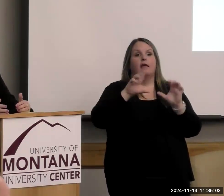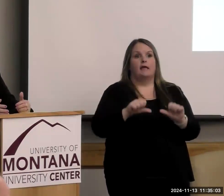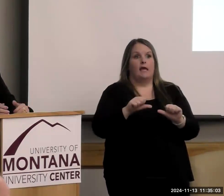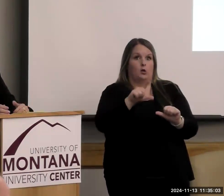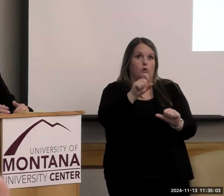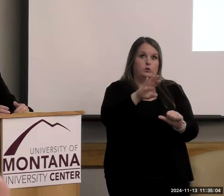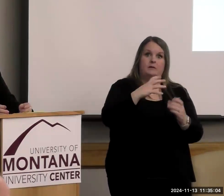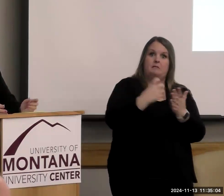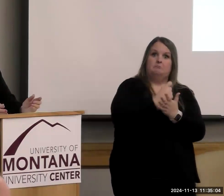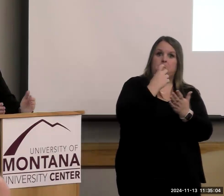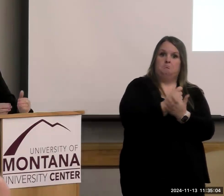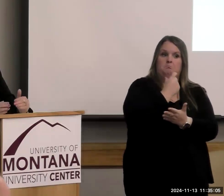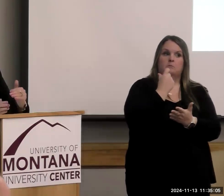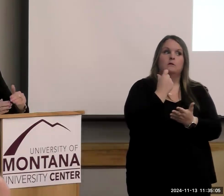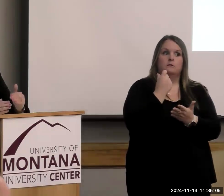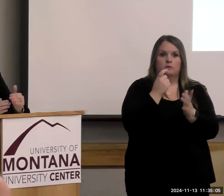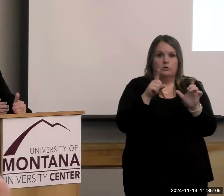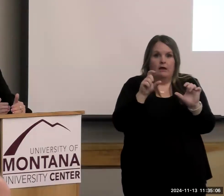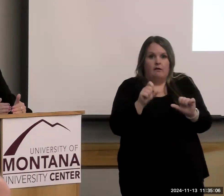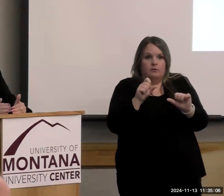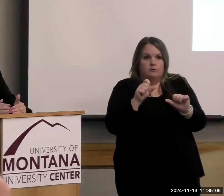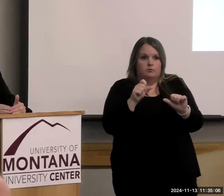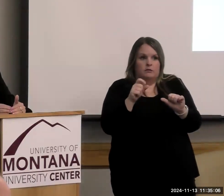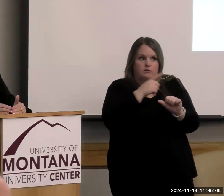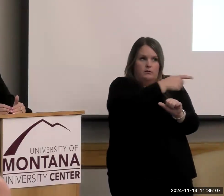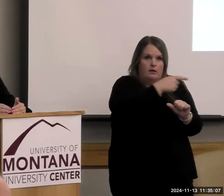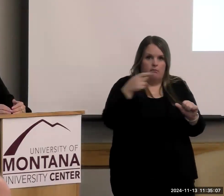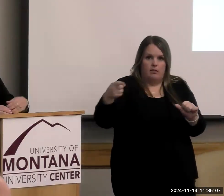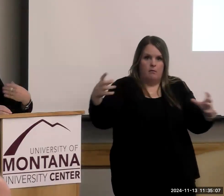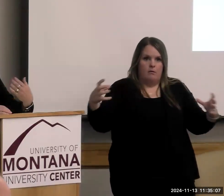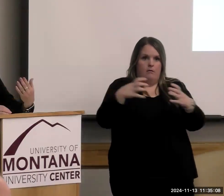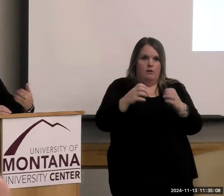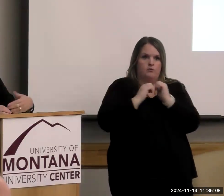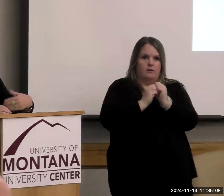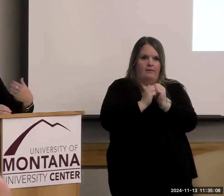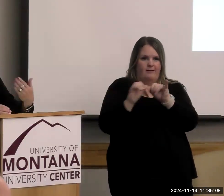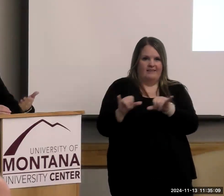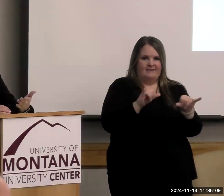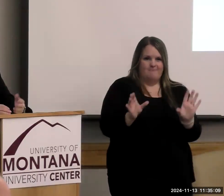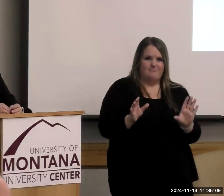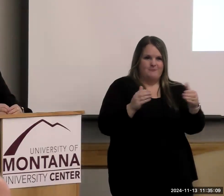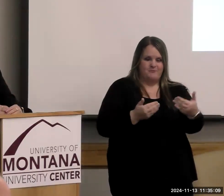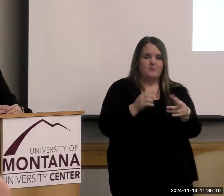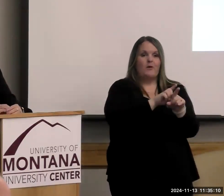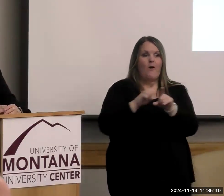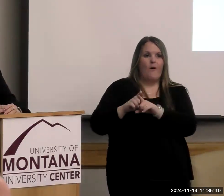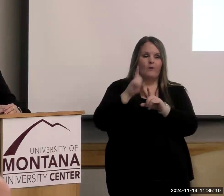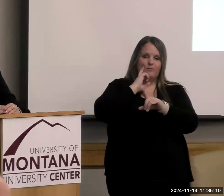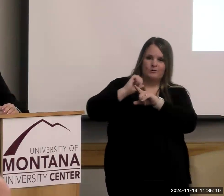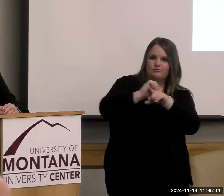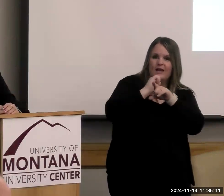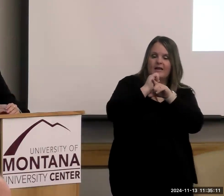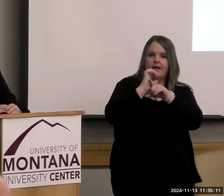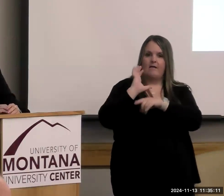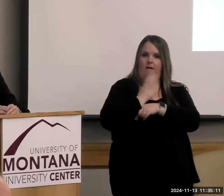should be accessing and having the two meet, and so we are also training our delegate members